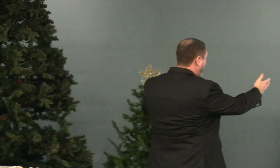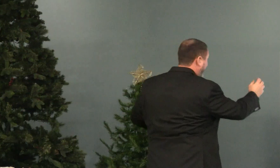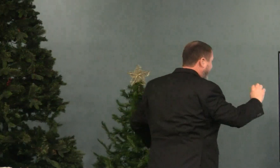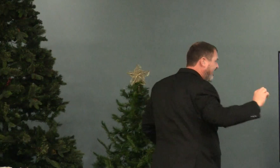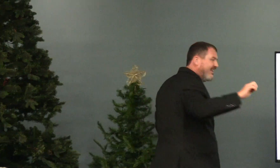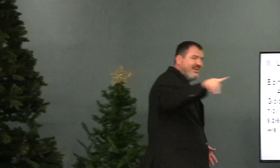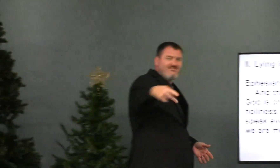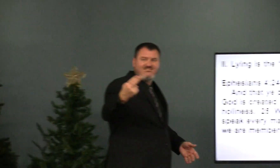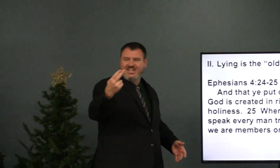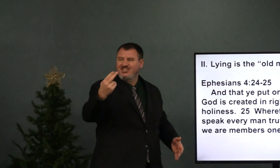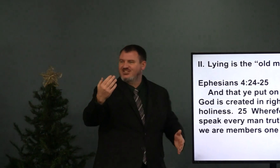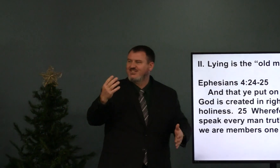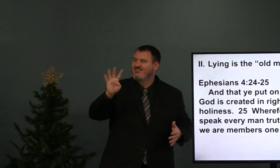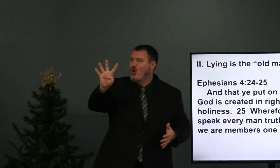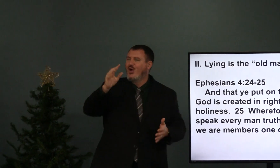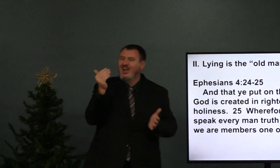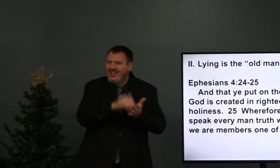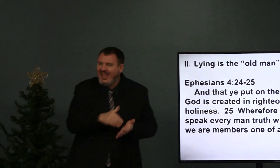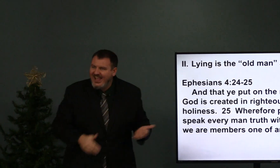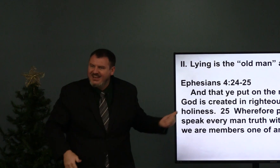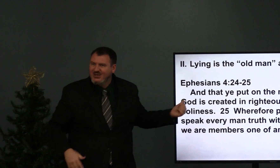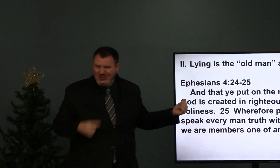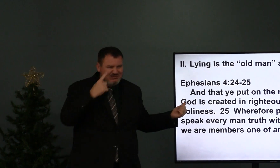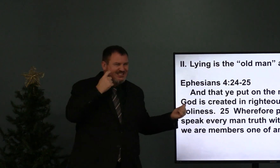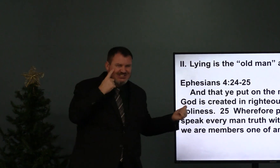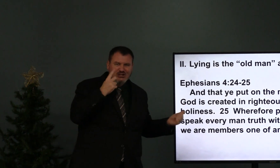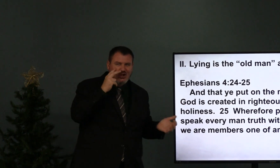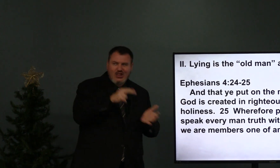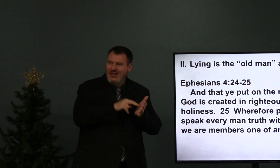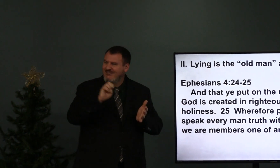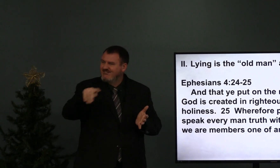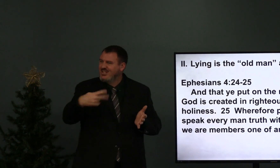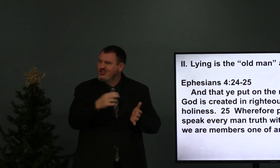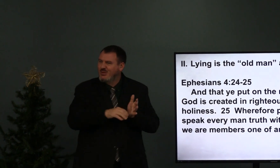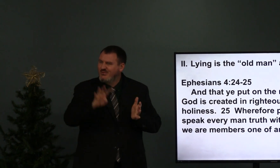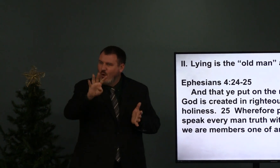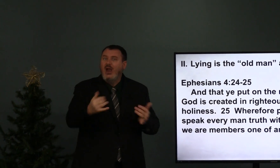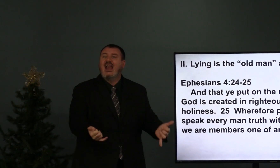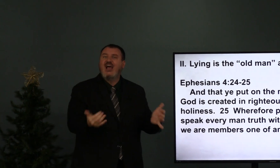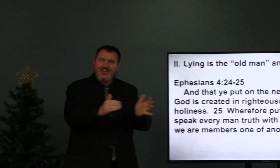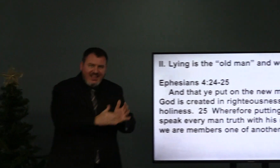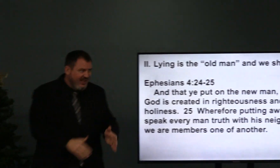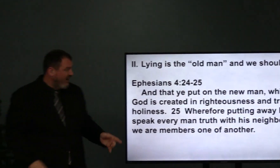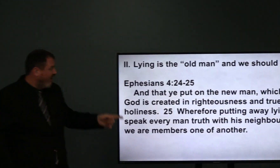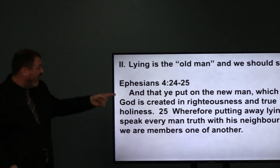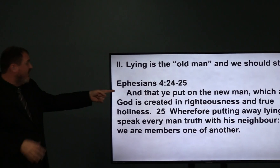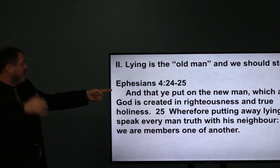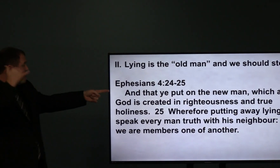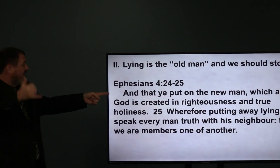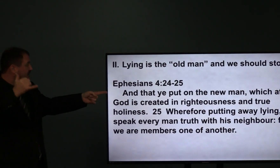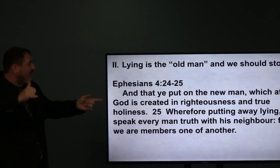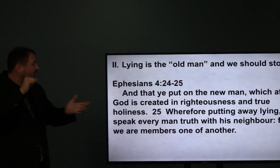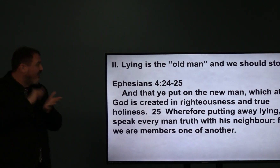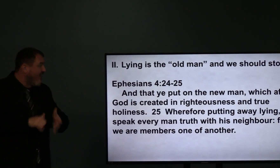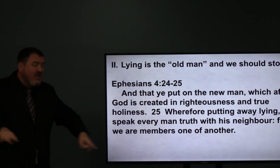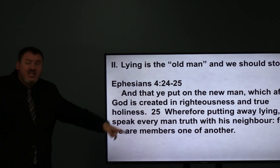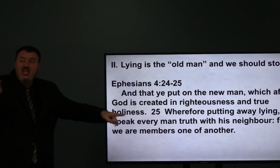Oh, look. Ephesians. Again. We just talked about Ephesians chapter 4. Now here we are again.